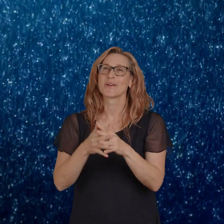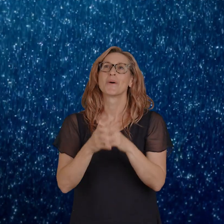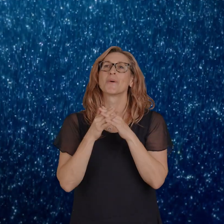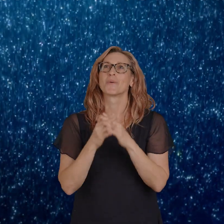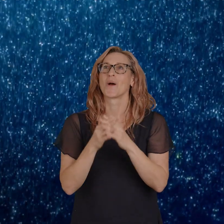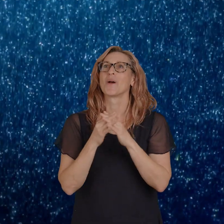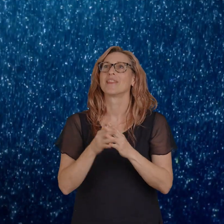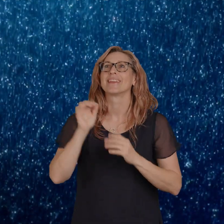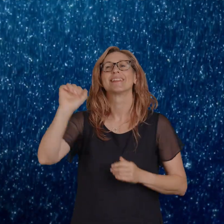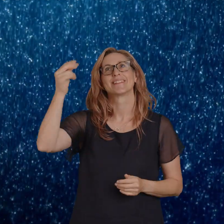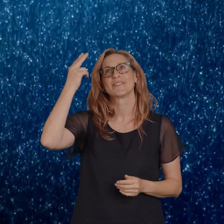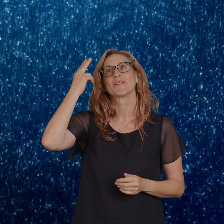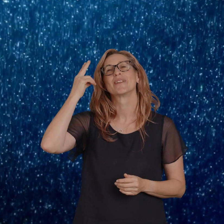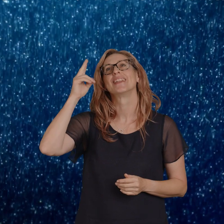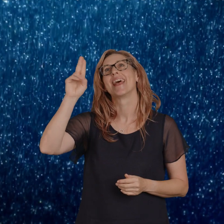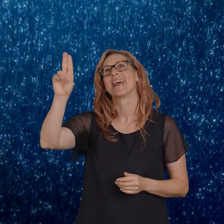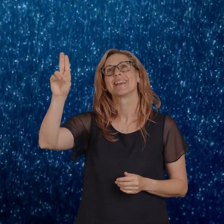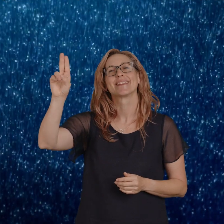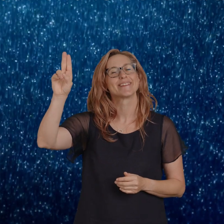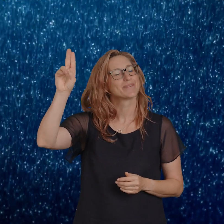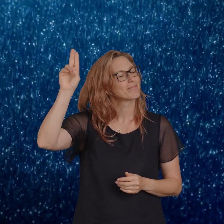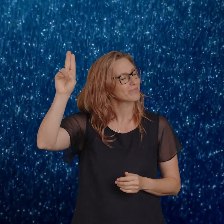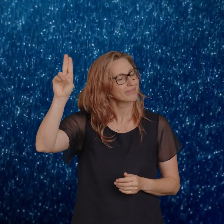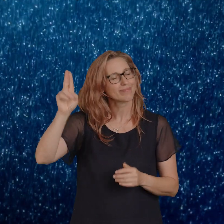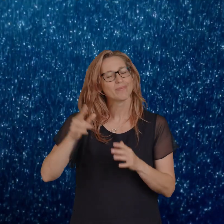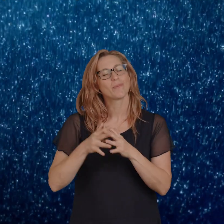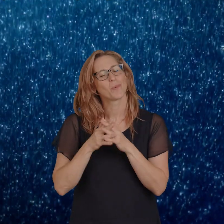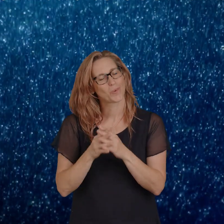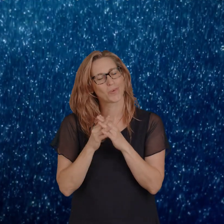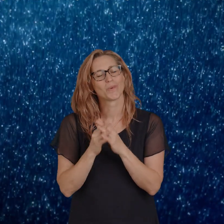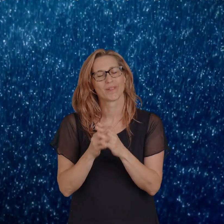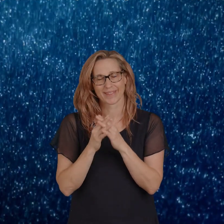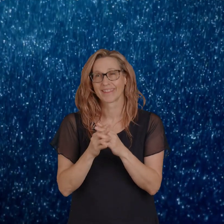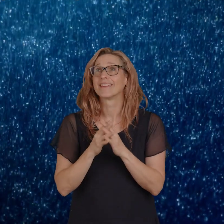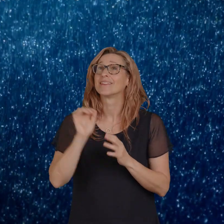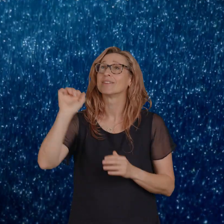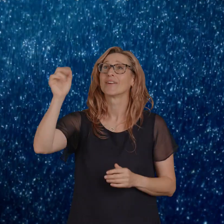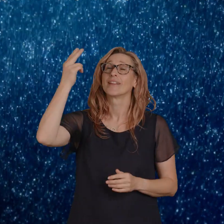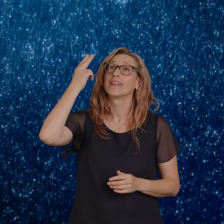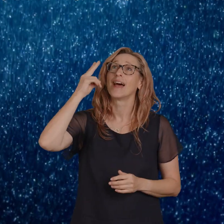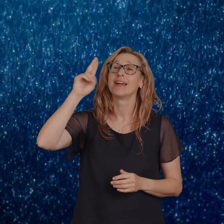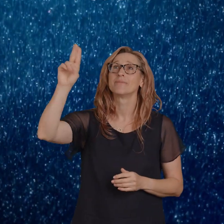Worthy is your name. Worthy is your name,